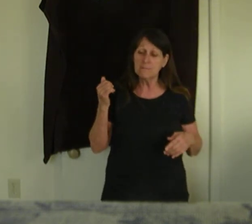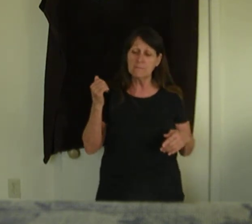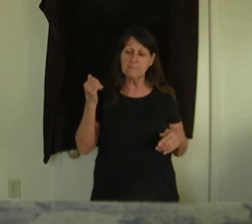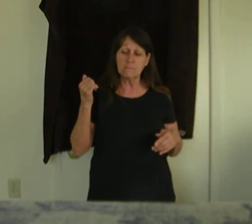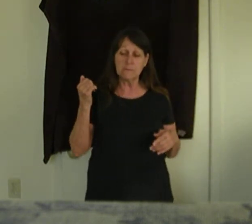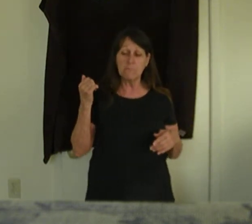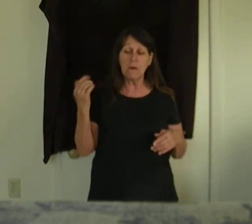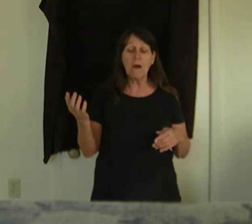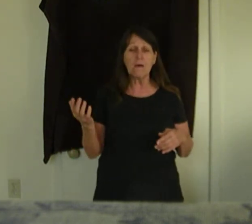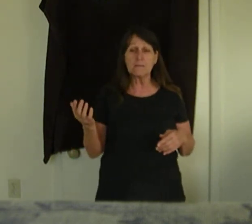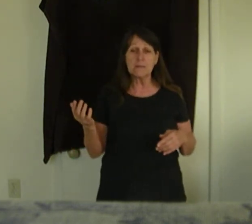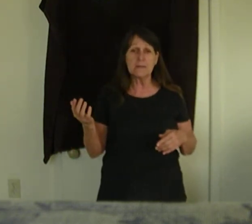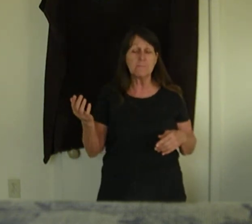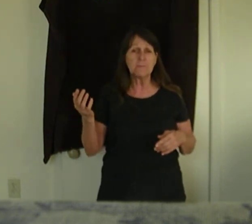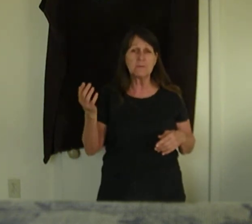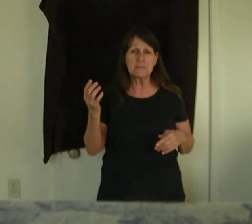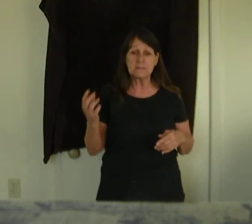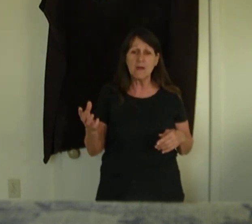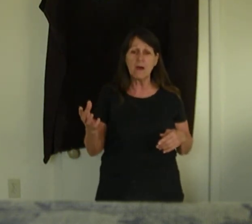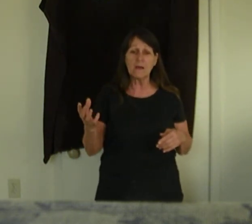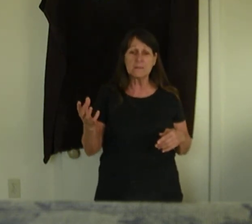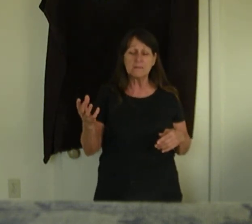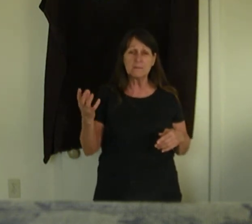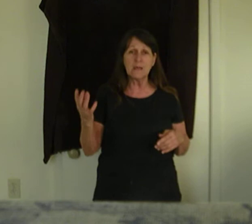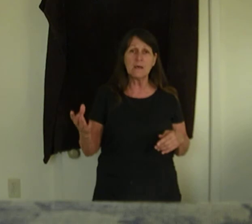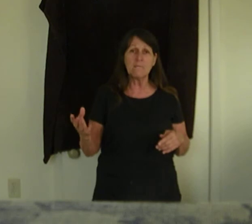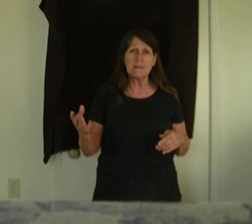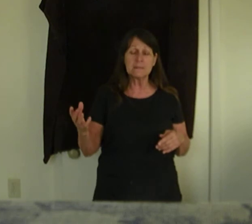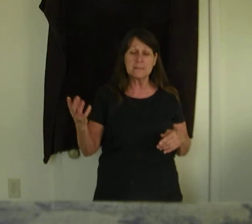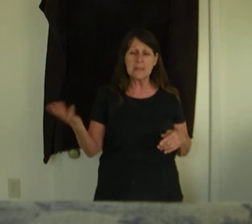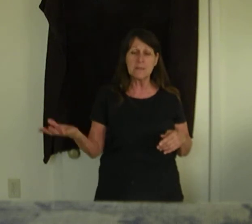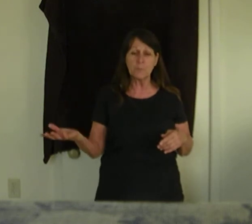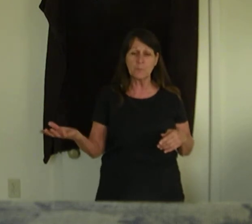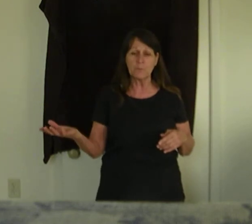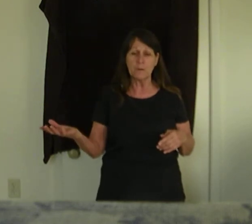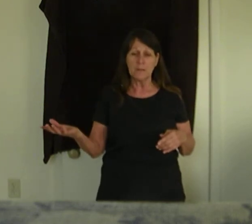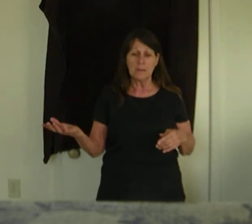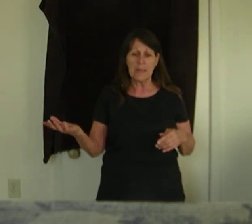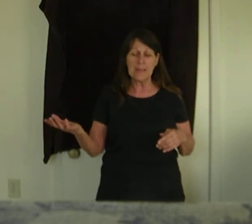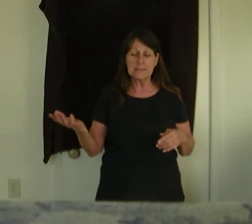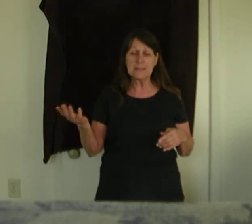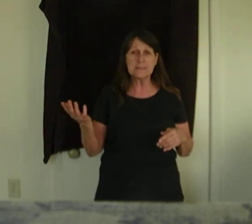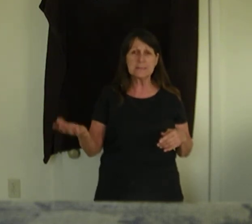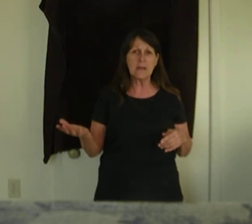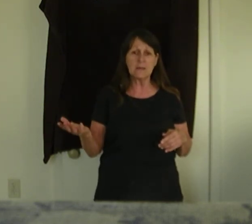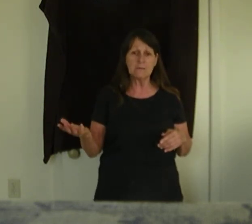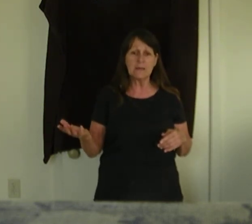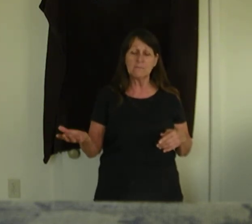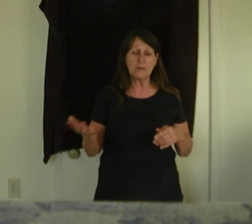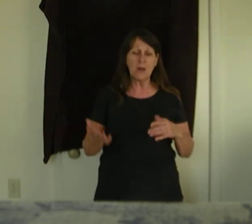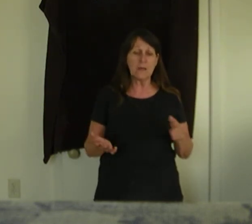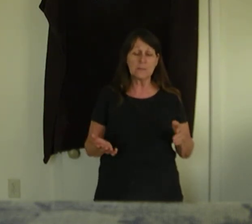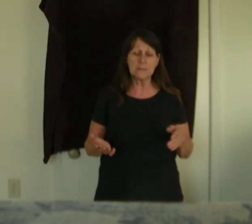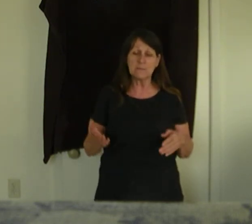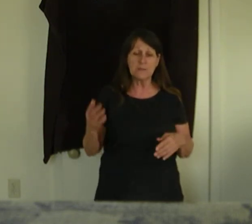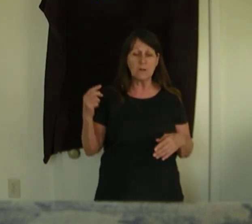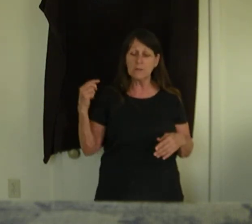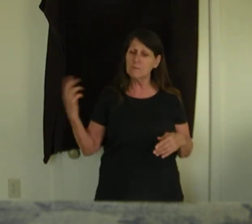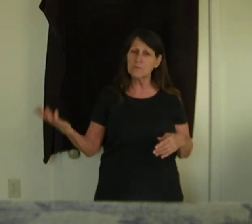The moth does not love his neighbor. And he does not love God. Because if you don't love your